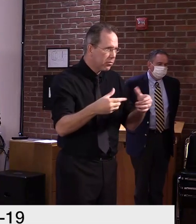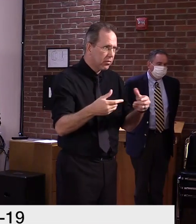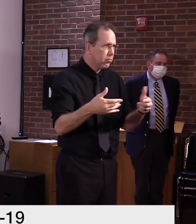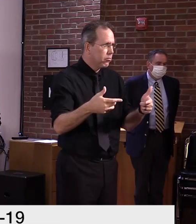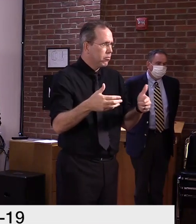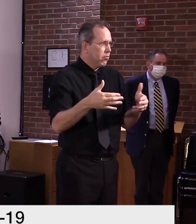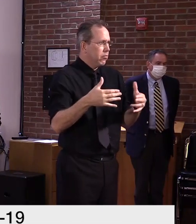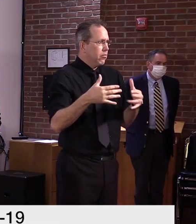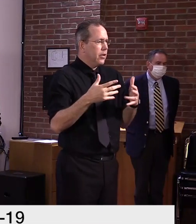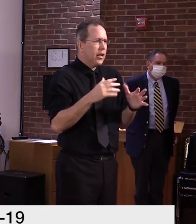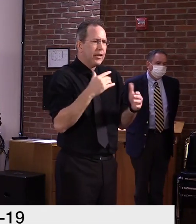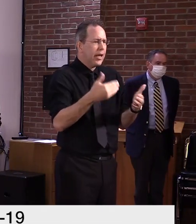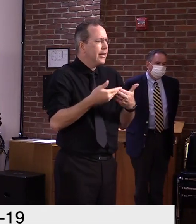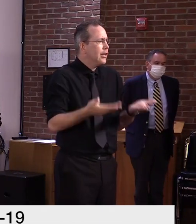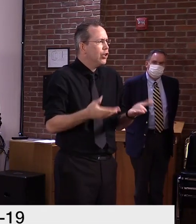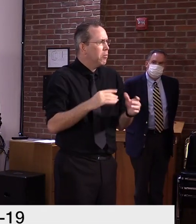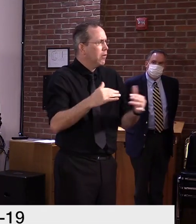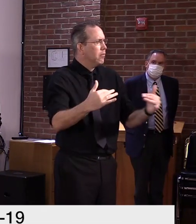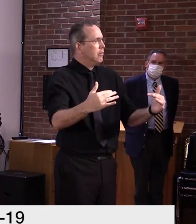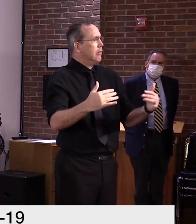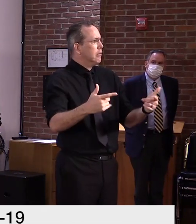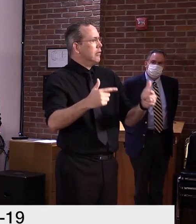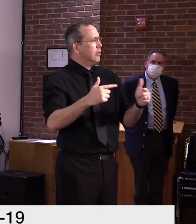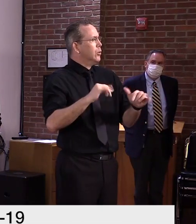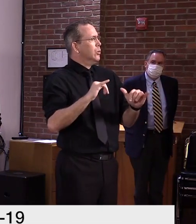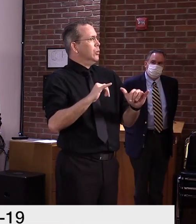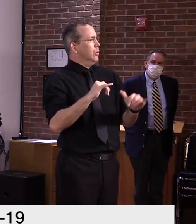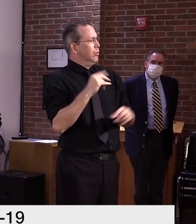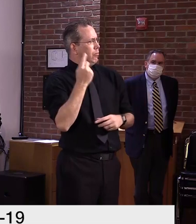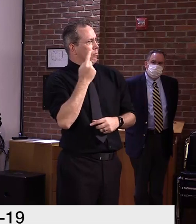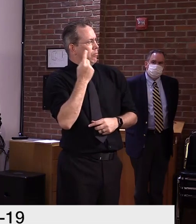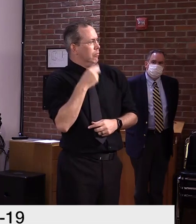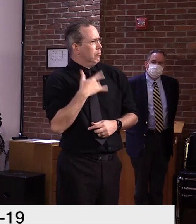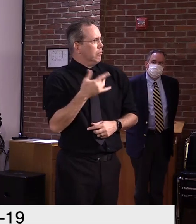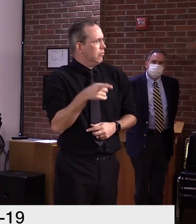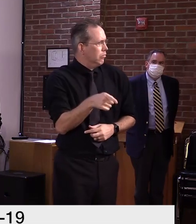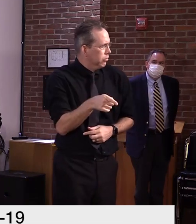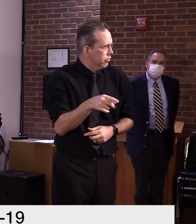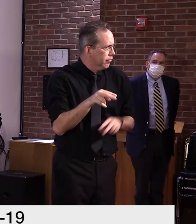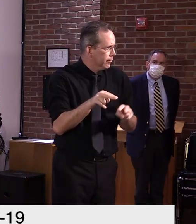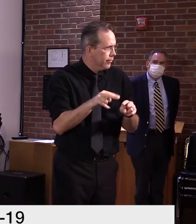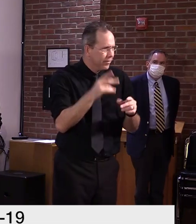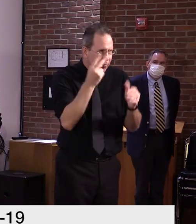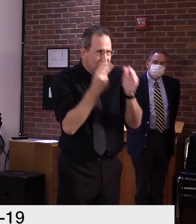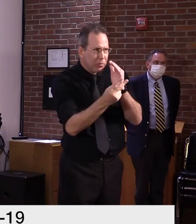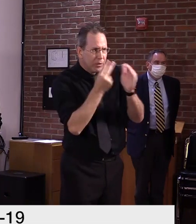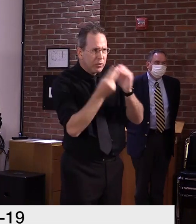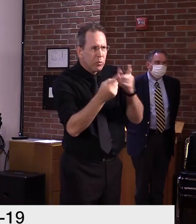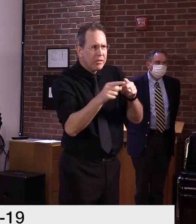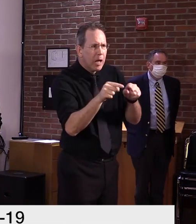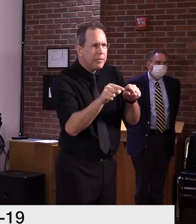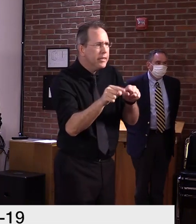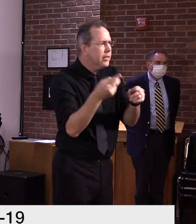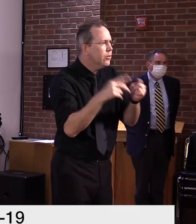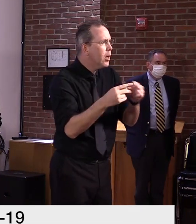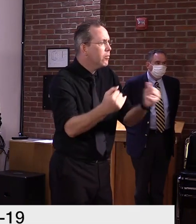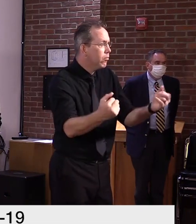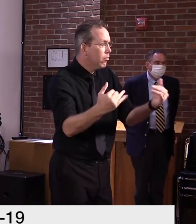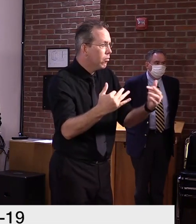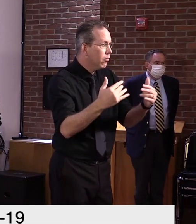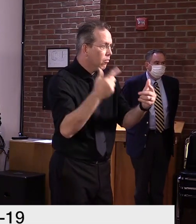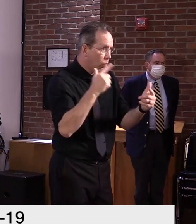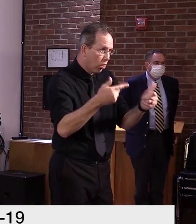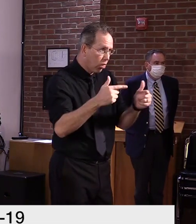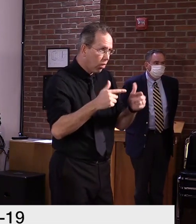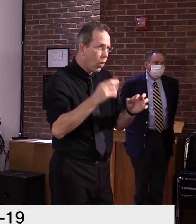at this point. But we're always trying to anticipate that. And so we want, again, things to get back to normal. But until there's a